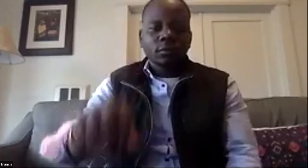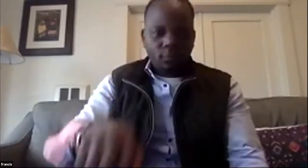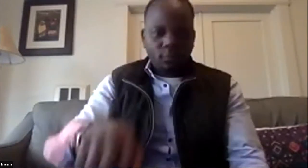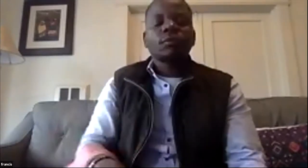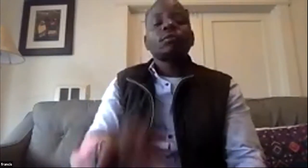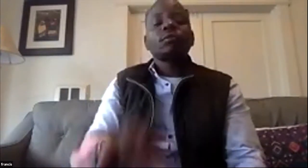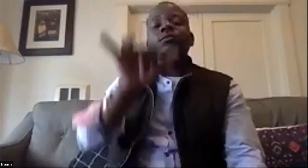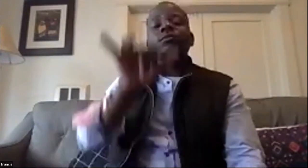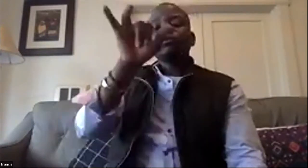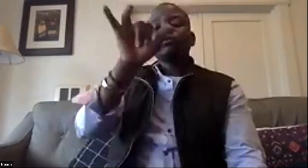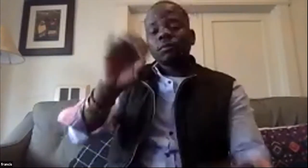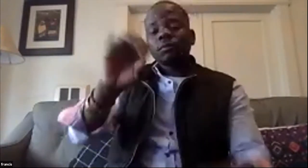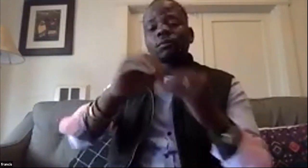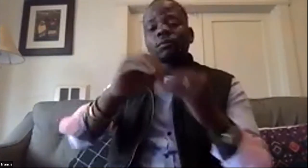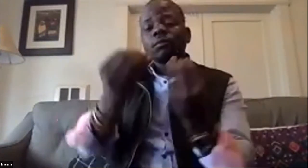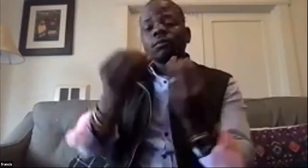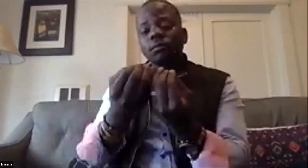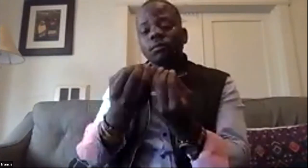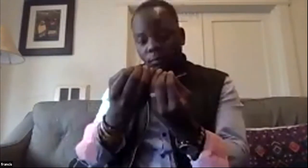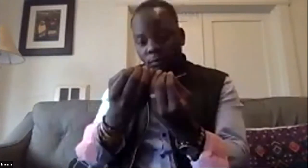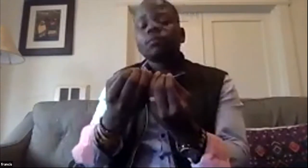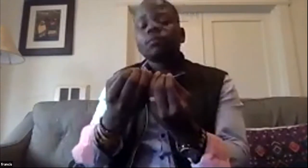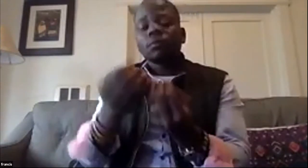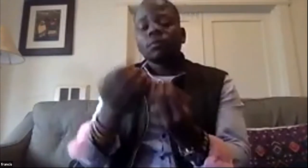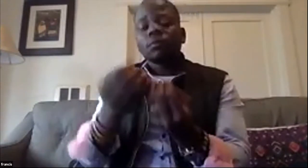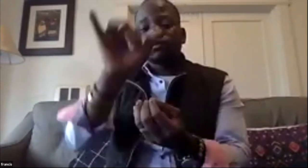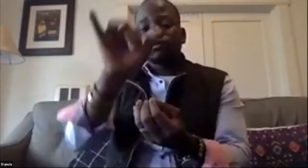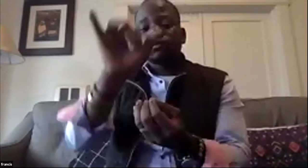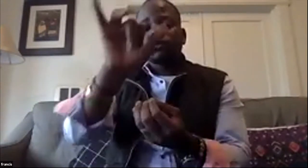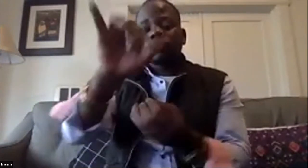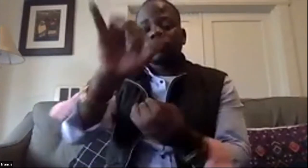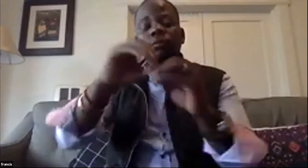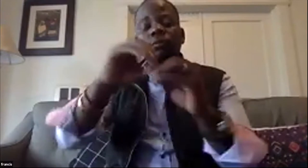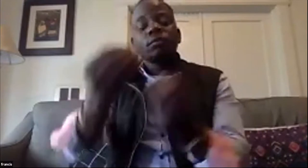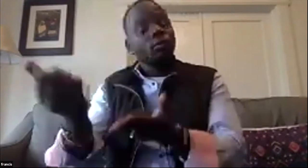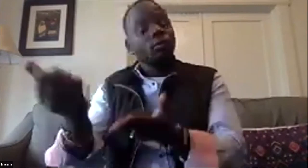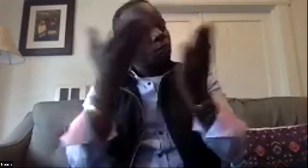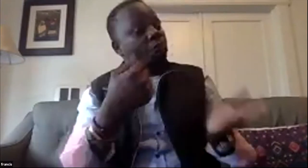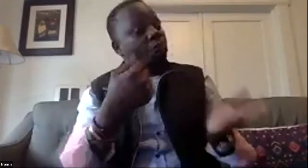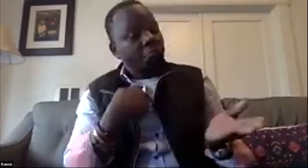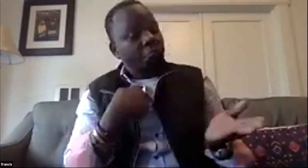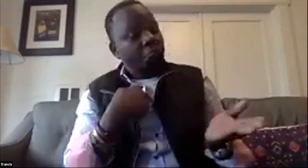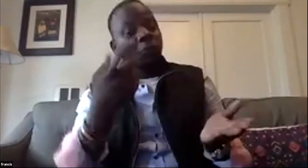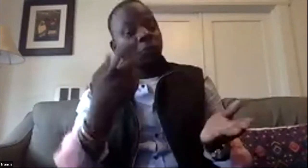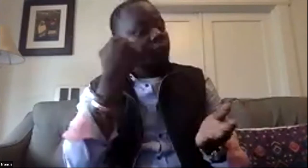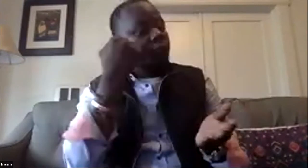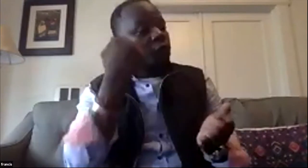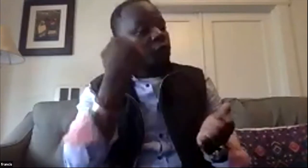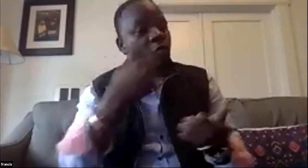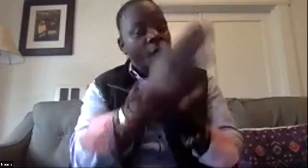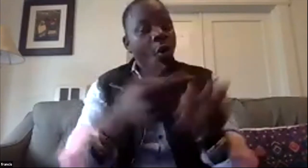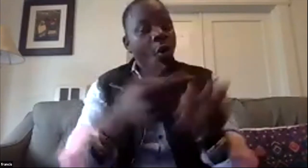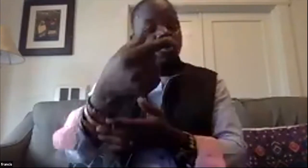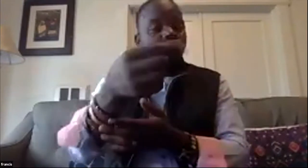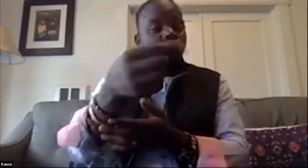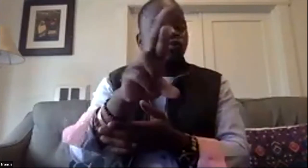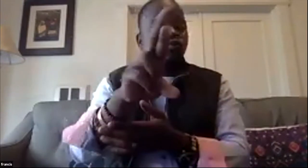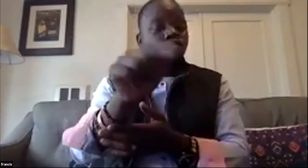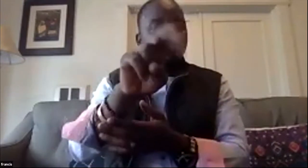architectural organization something like that and they are interested